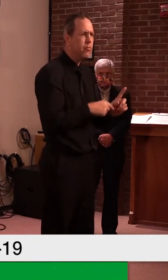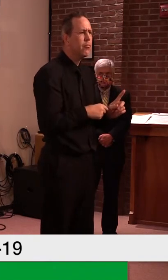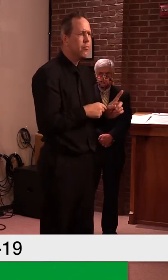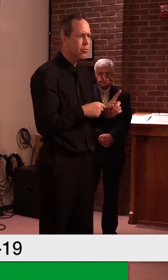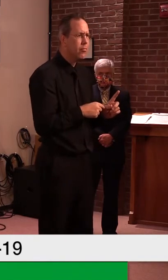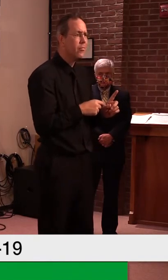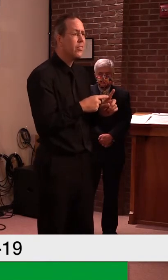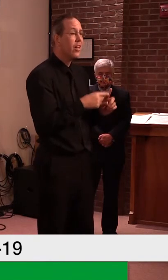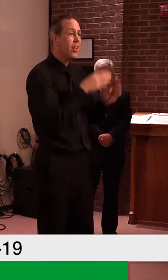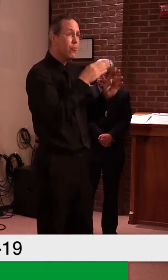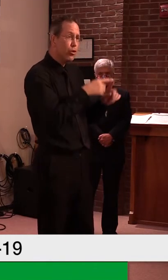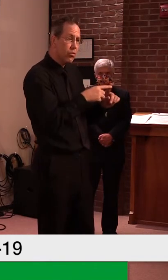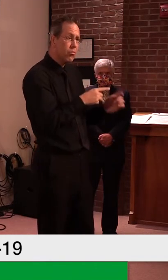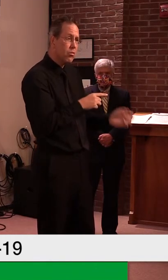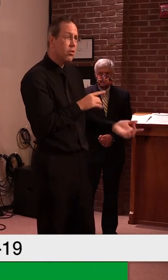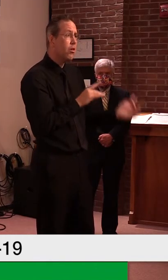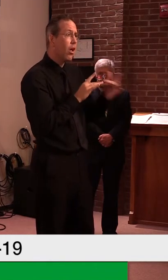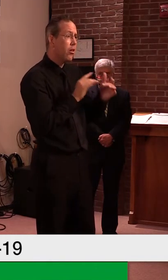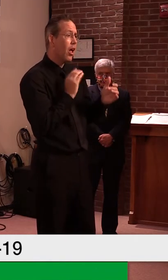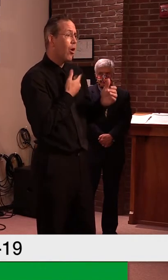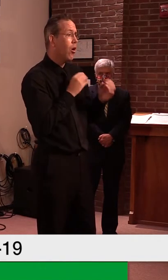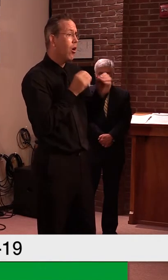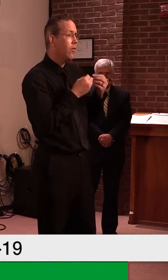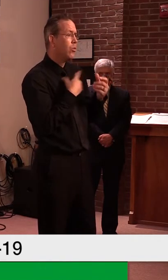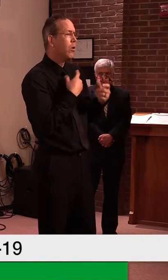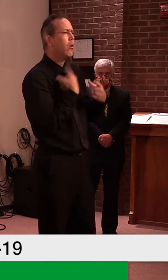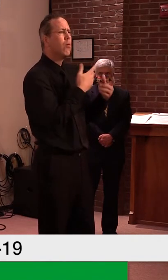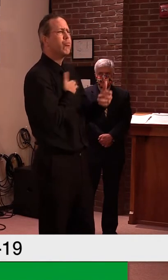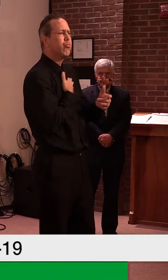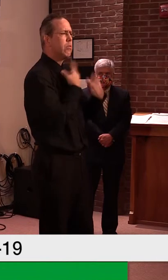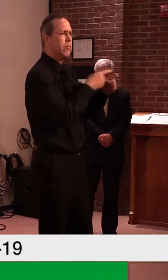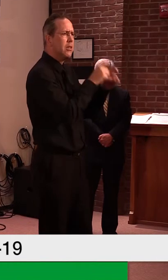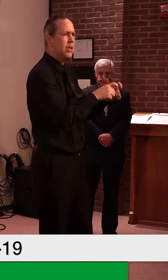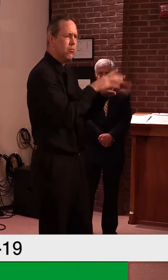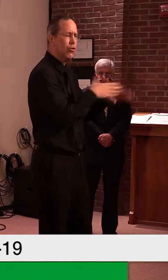Uh, we'll make sure they get a test without any out-of-pocket costs.